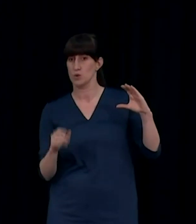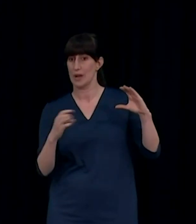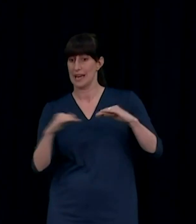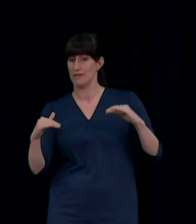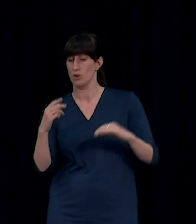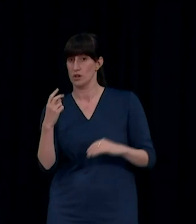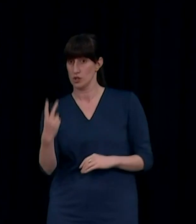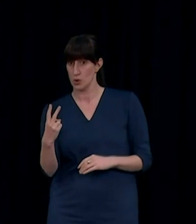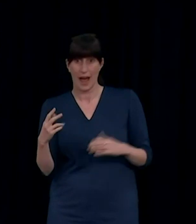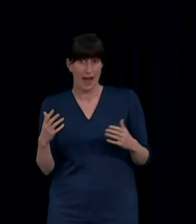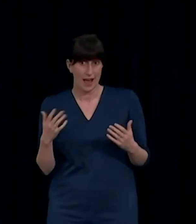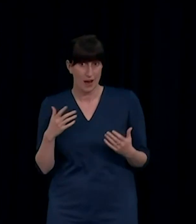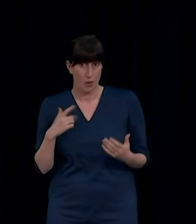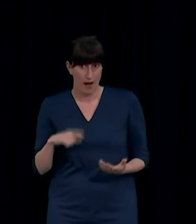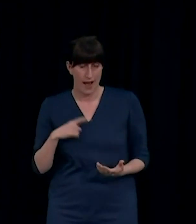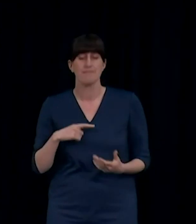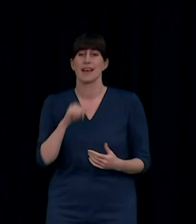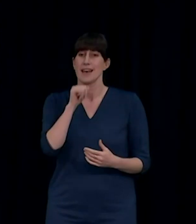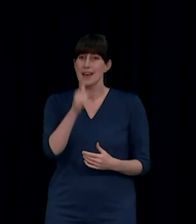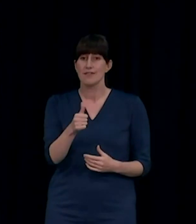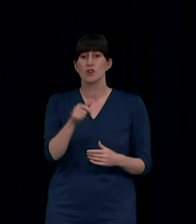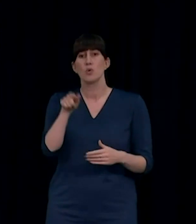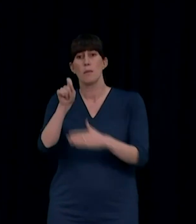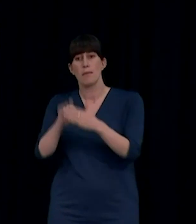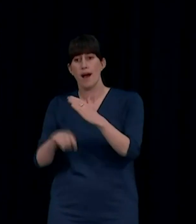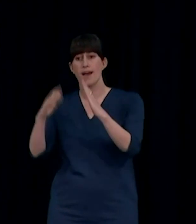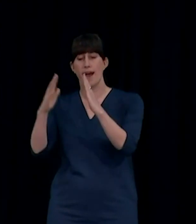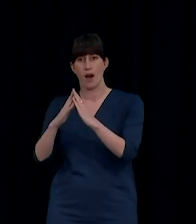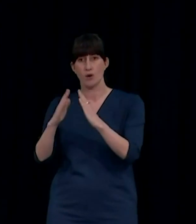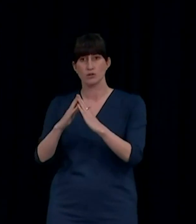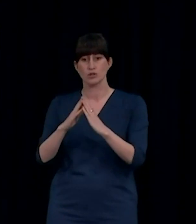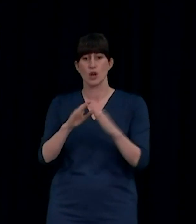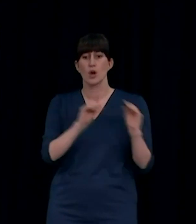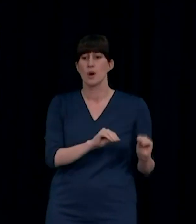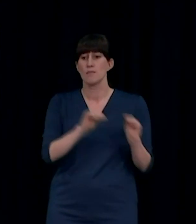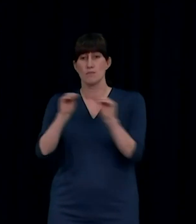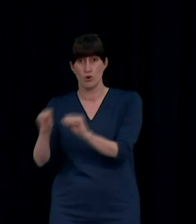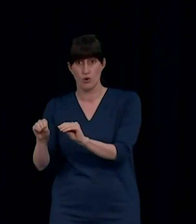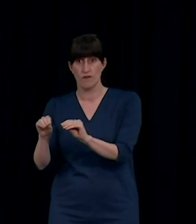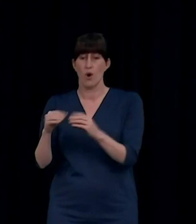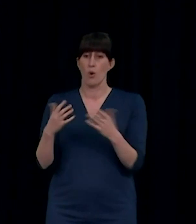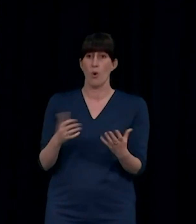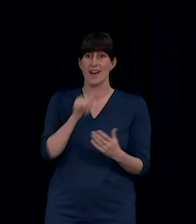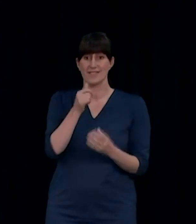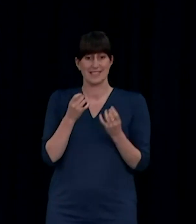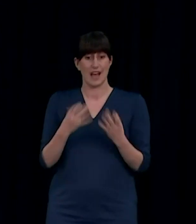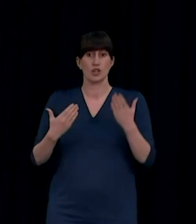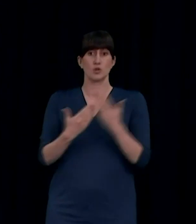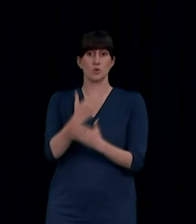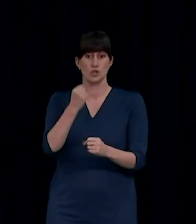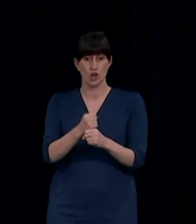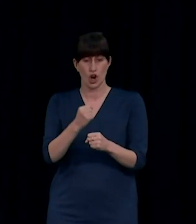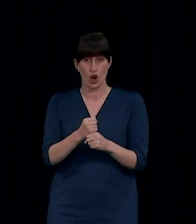permanently, either to move into a new property that they have purchased or rented, to start a new job, or to travel to a tertiary